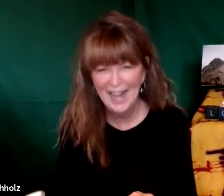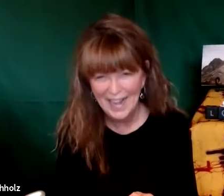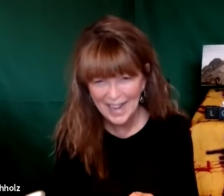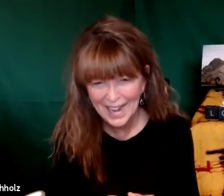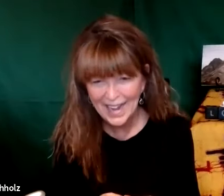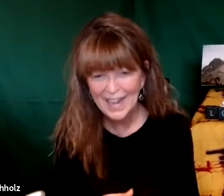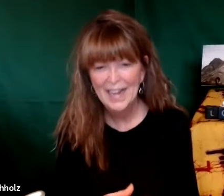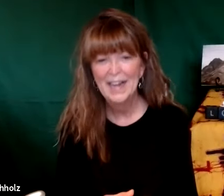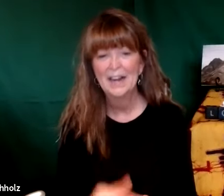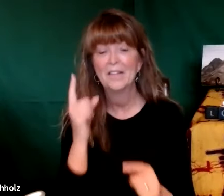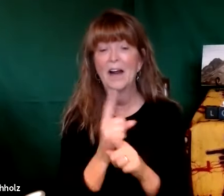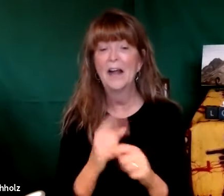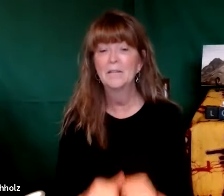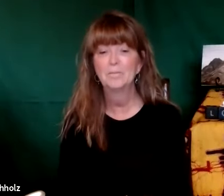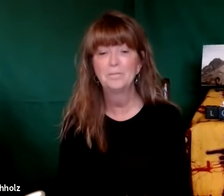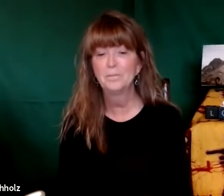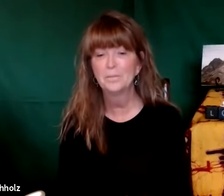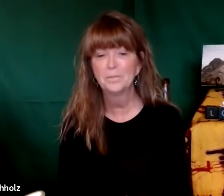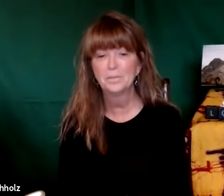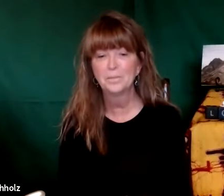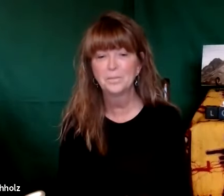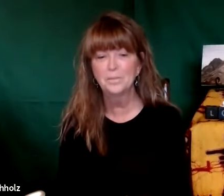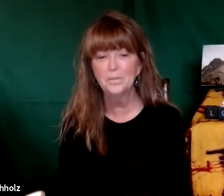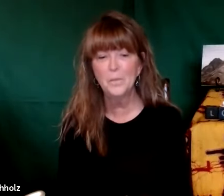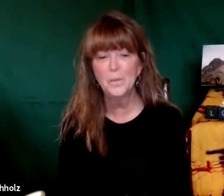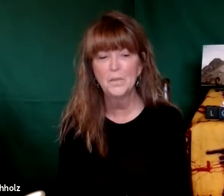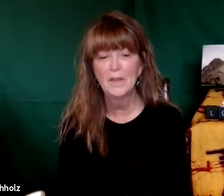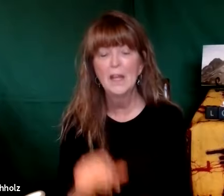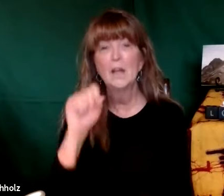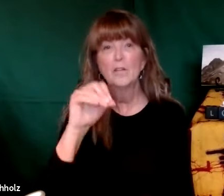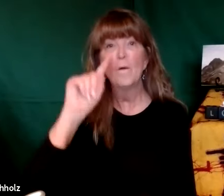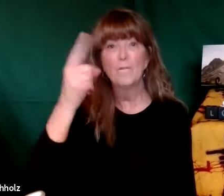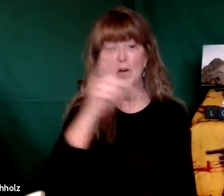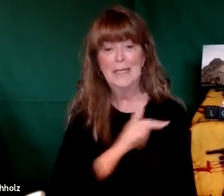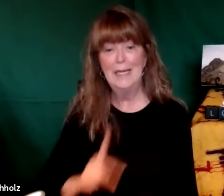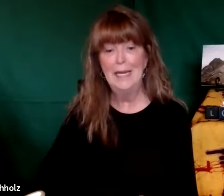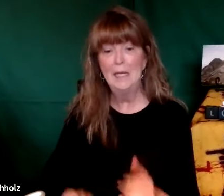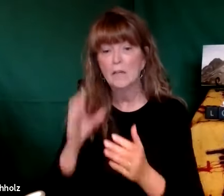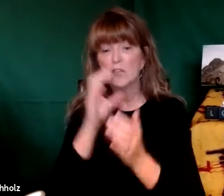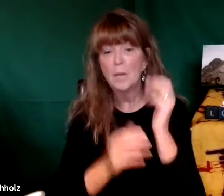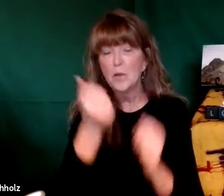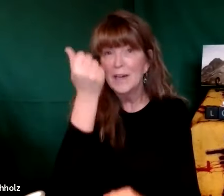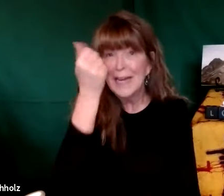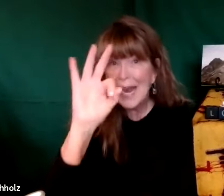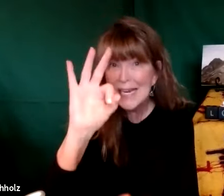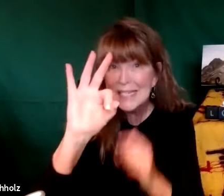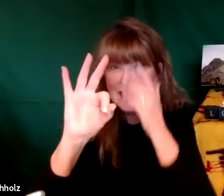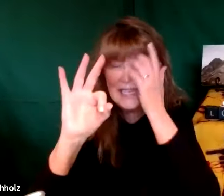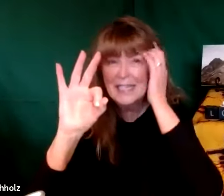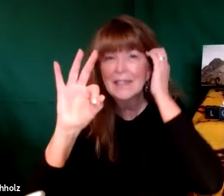busy occupying ourselves with whatever tasks we can find to do again right so in first Kings